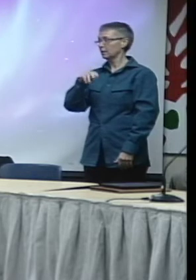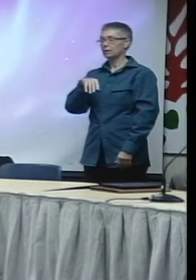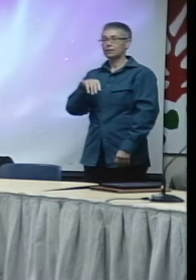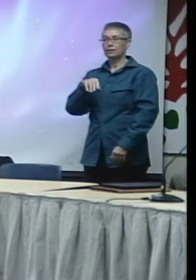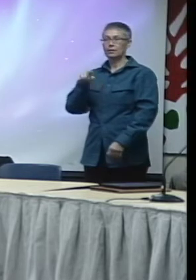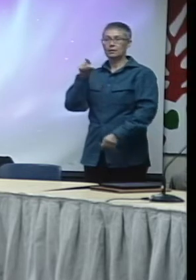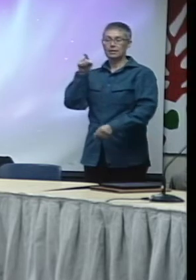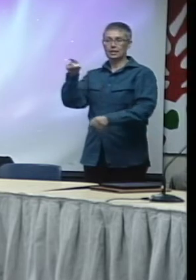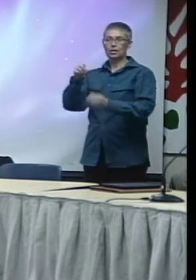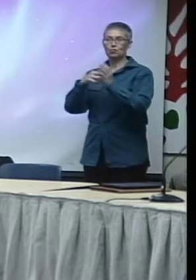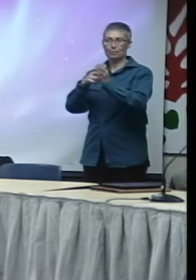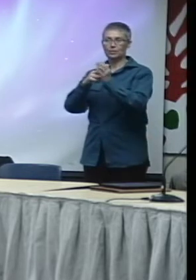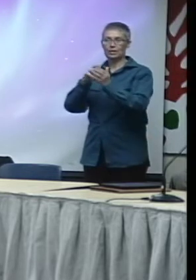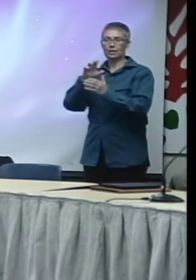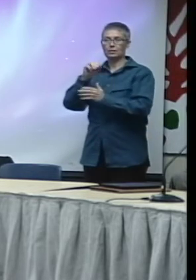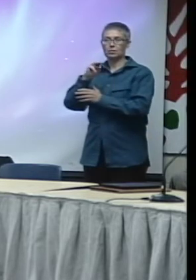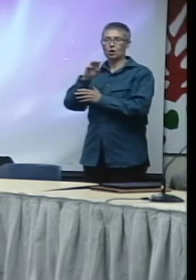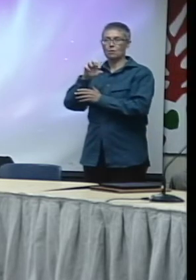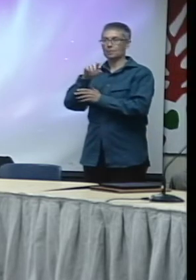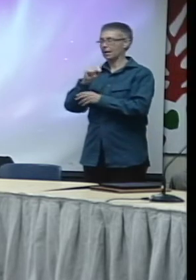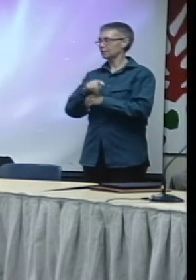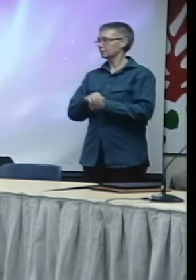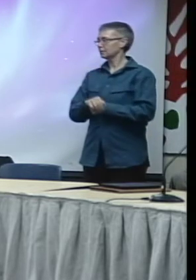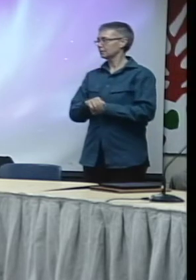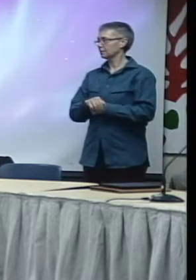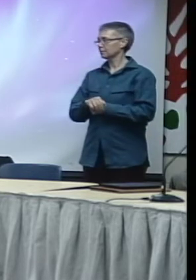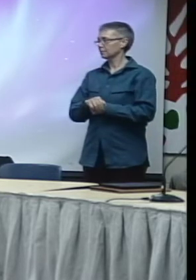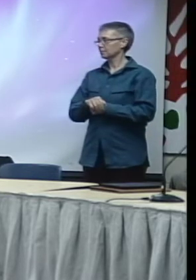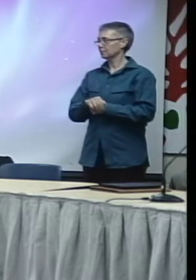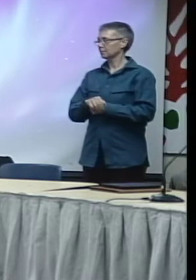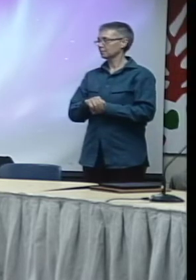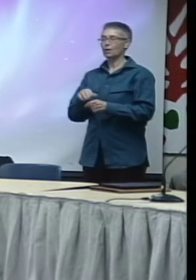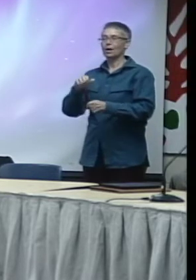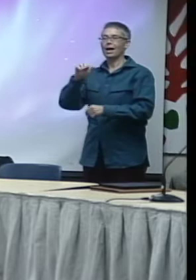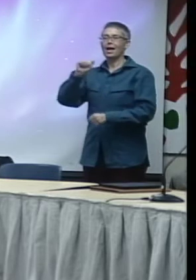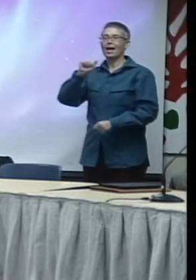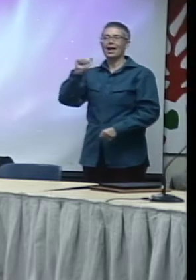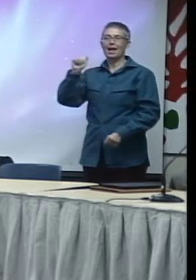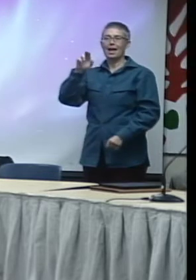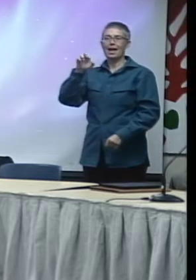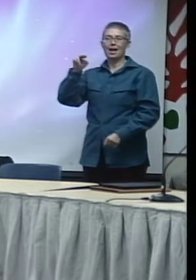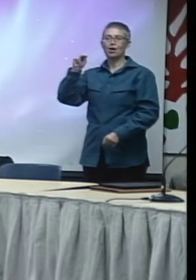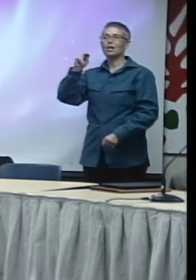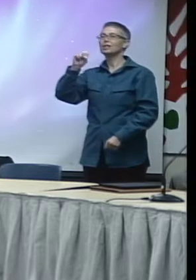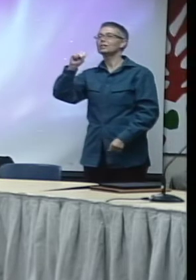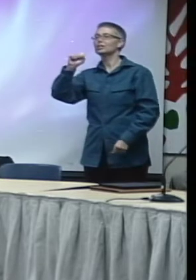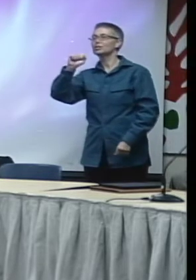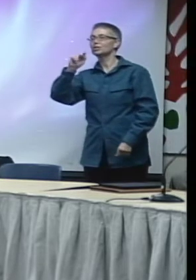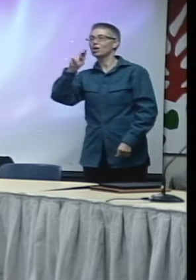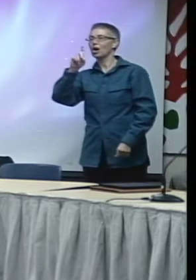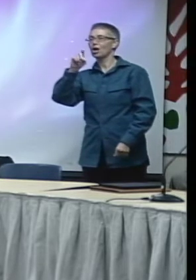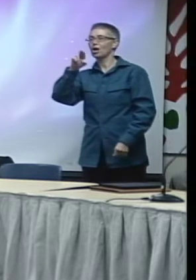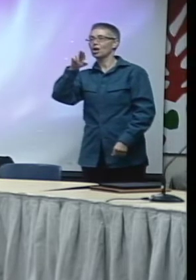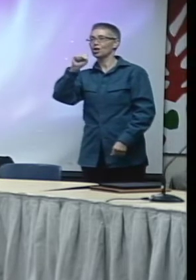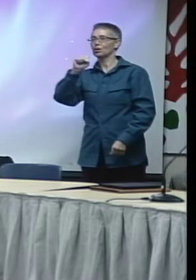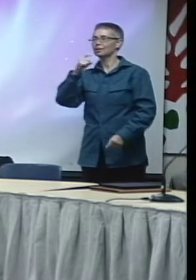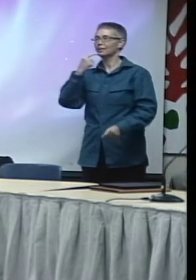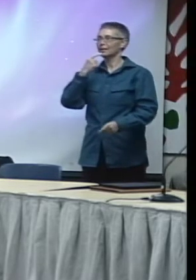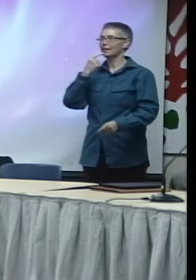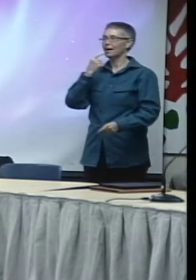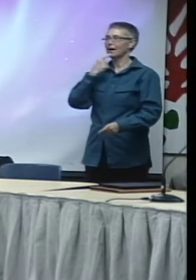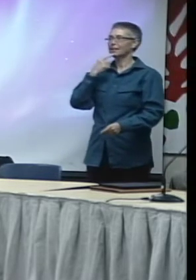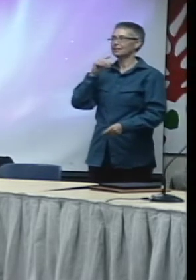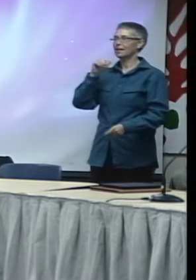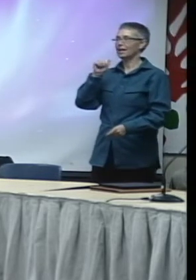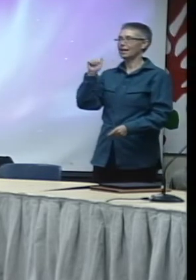opportunity to speak to the performance. Erin Saunders. Erin Saunders. Erin, excuse me, Erin Saunders. It may as well be Erin